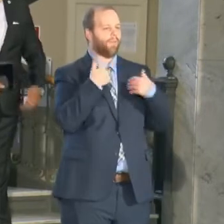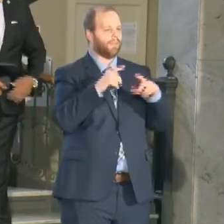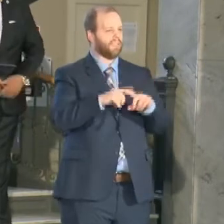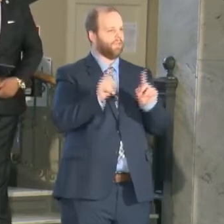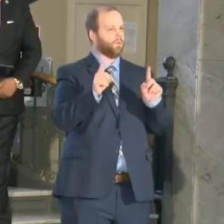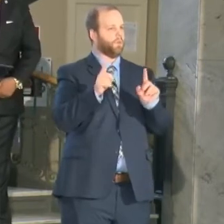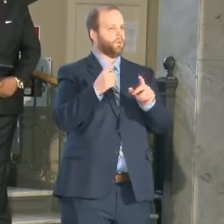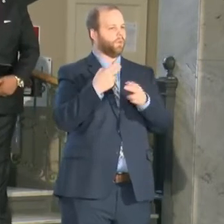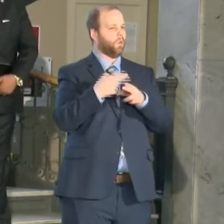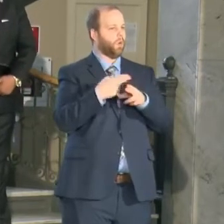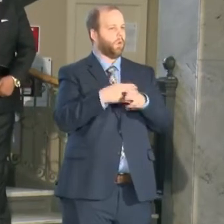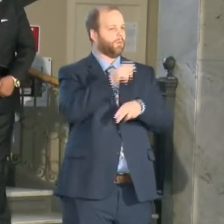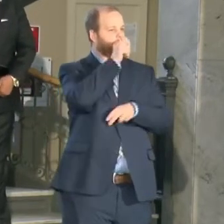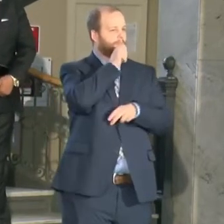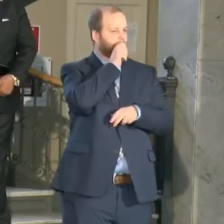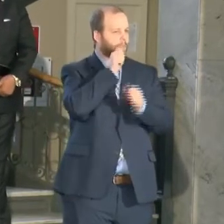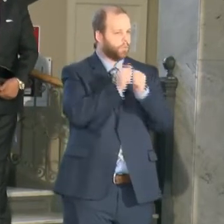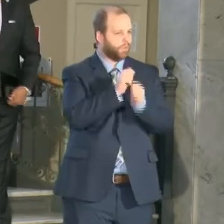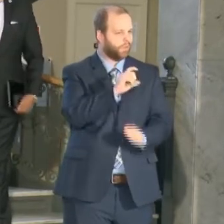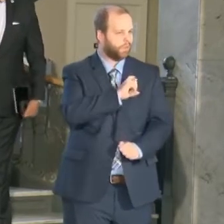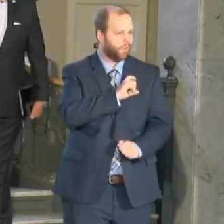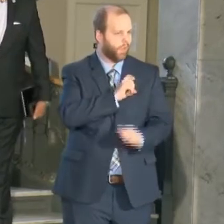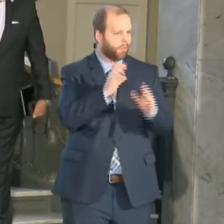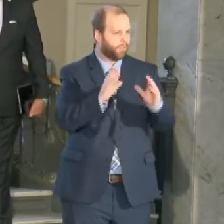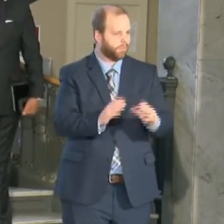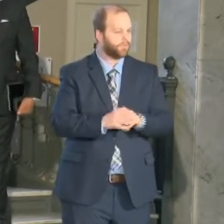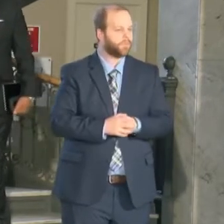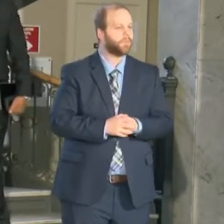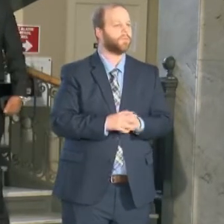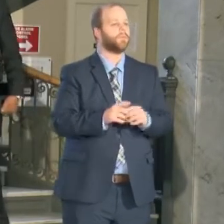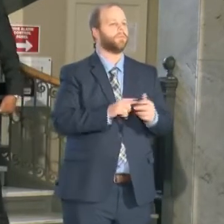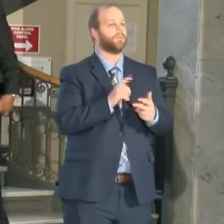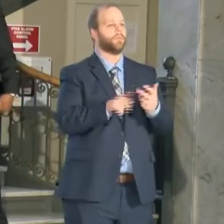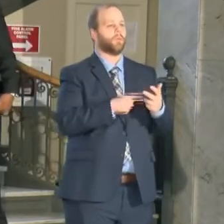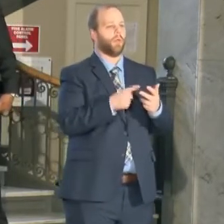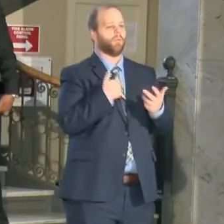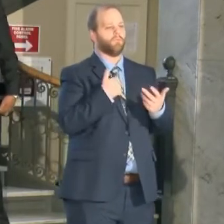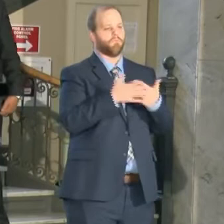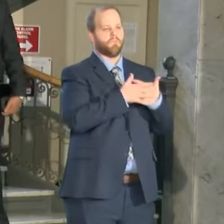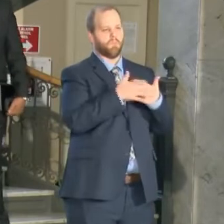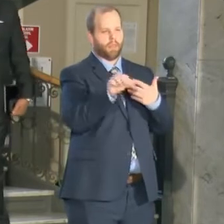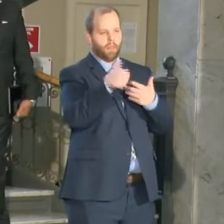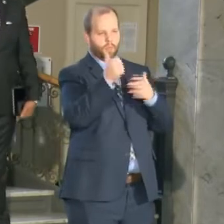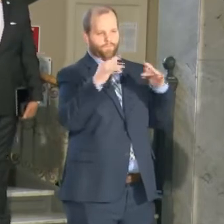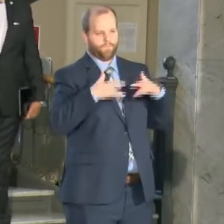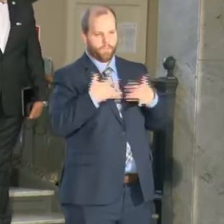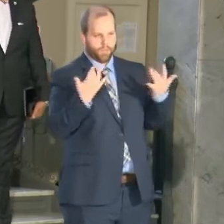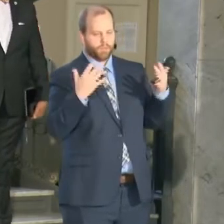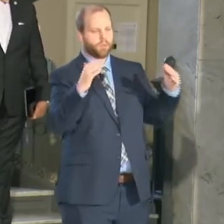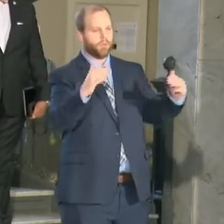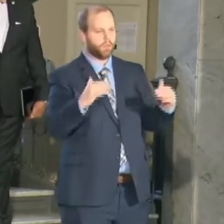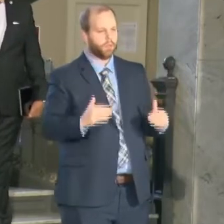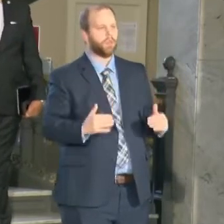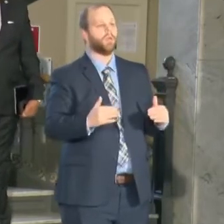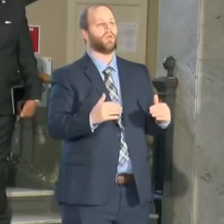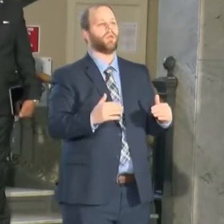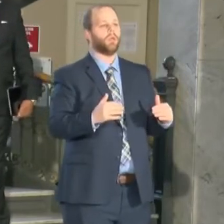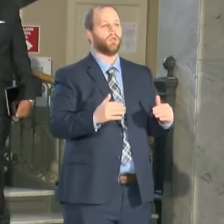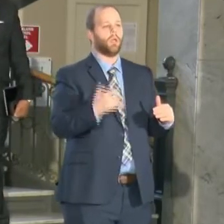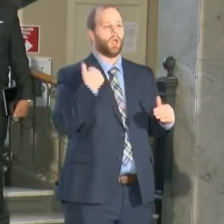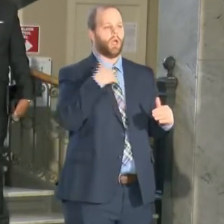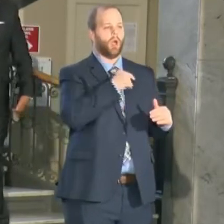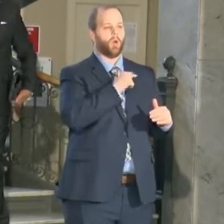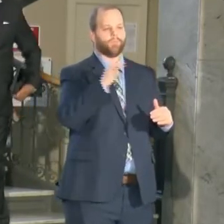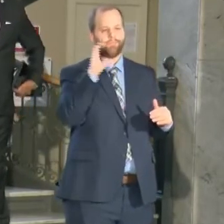Youth Cleanup with the Police is an upcoming event. Our Explorer program, which is an amazing program that we believe will help us in our